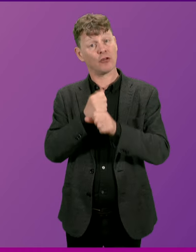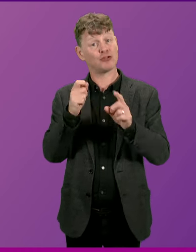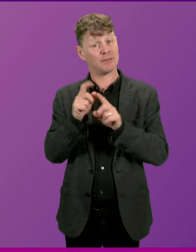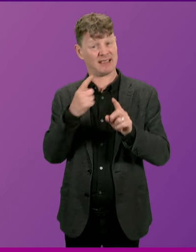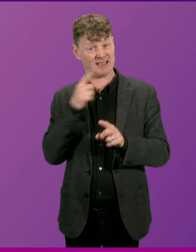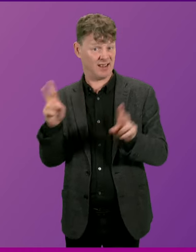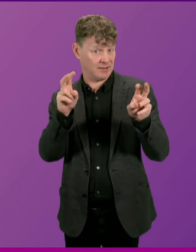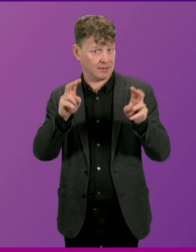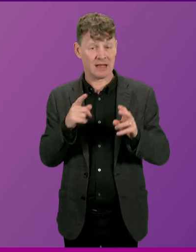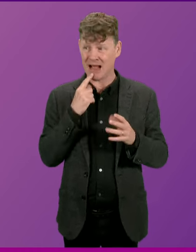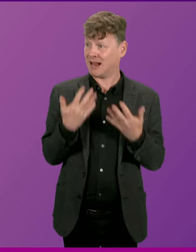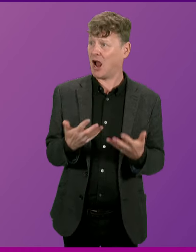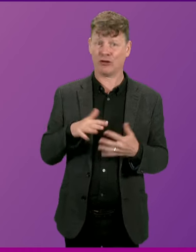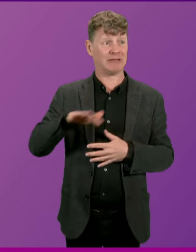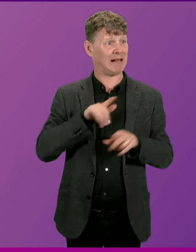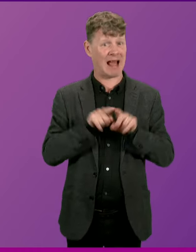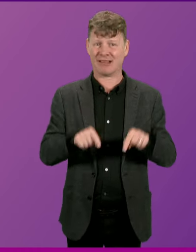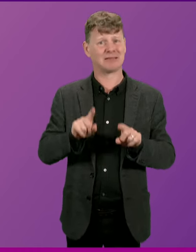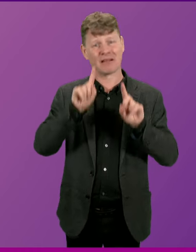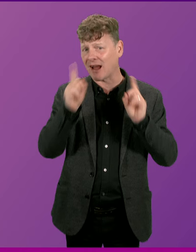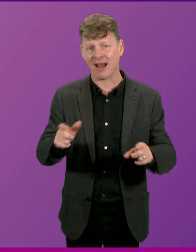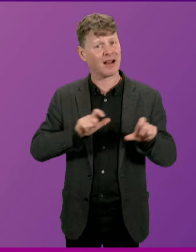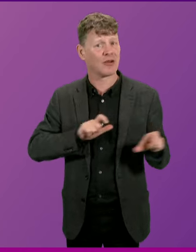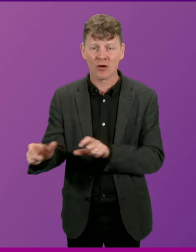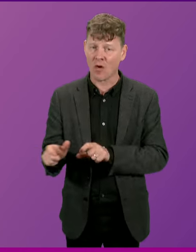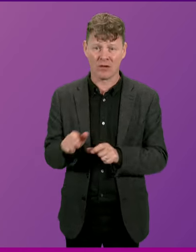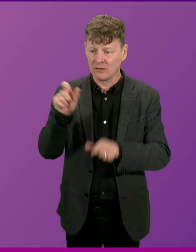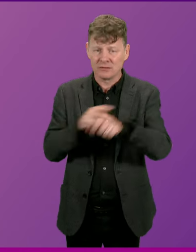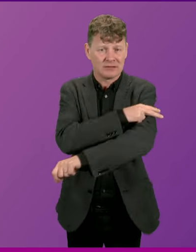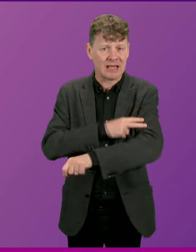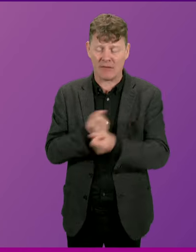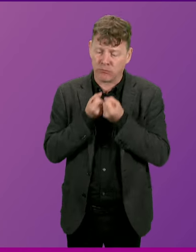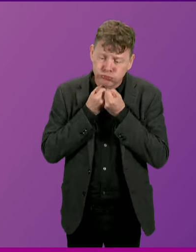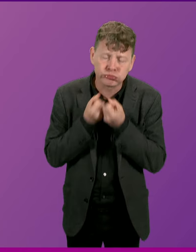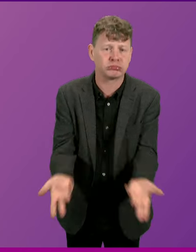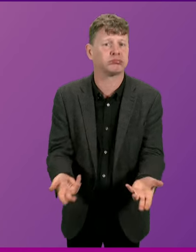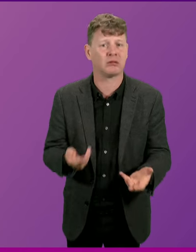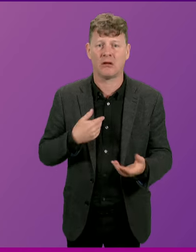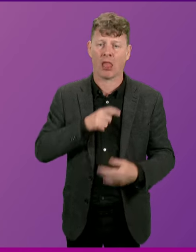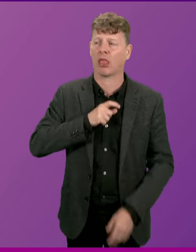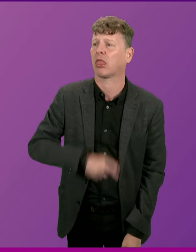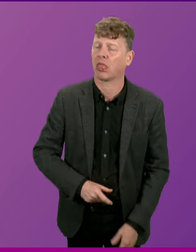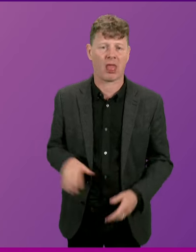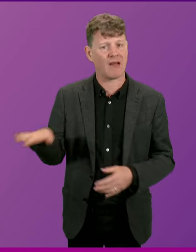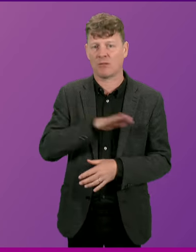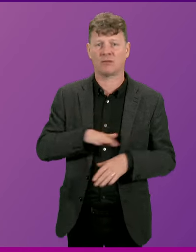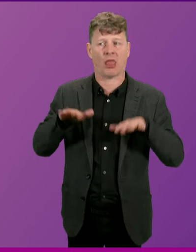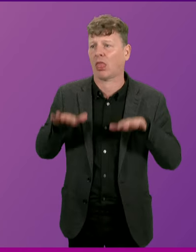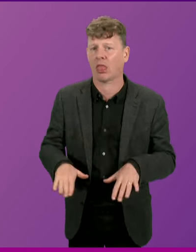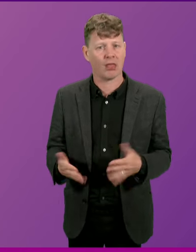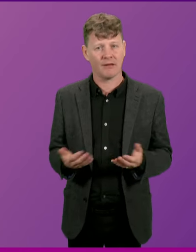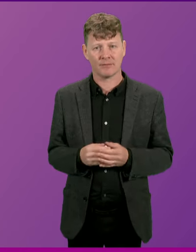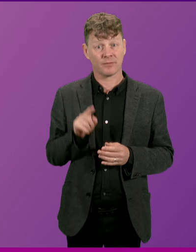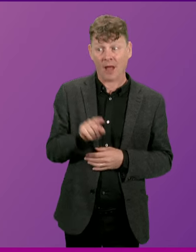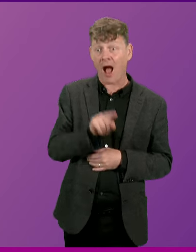situation cannot continue. Staff are completely exhausted and morale is very low. And somebody else